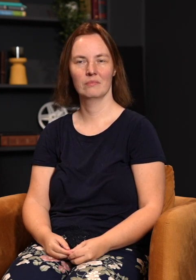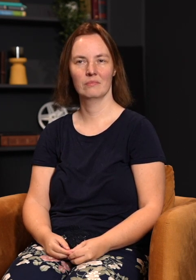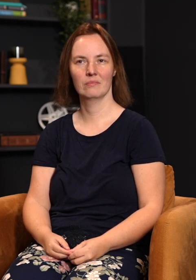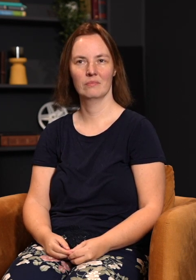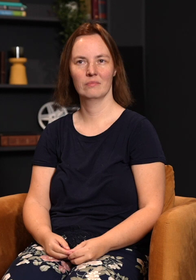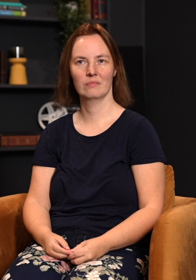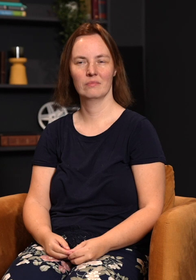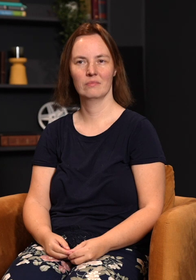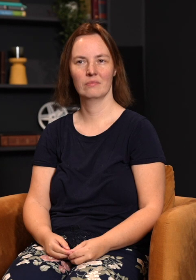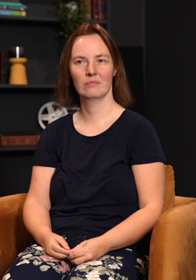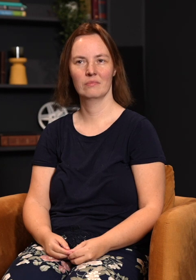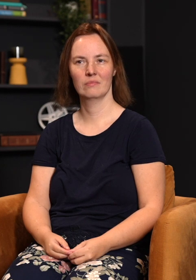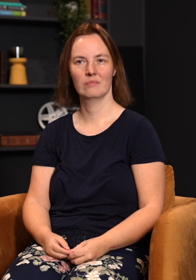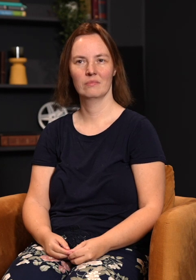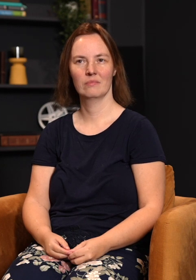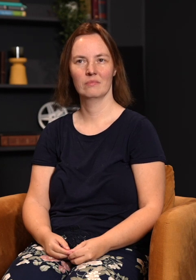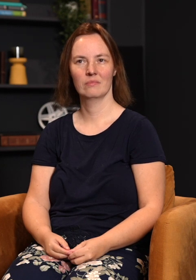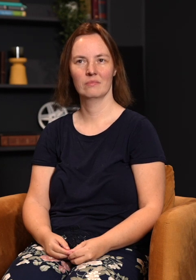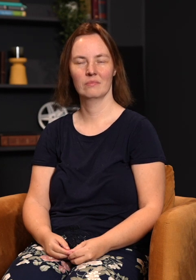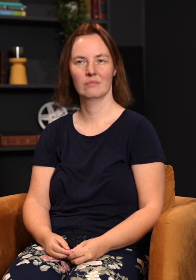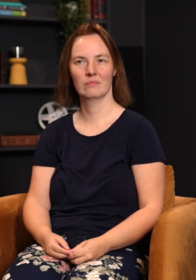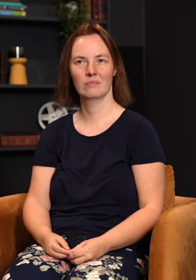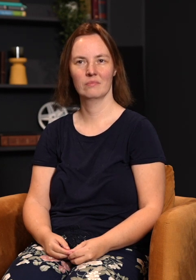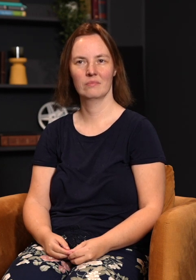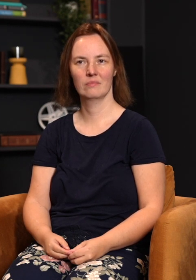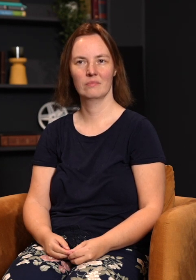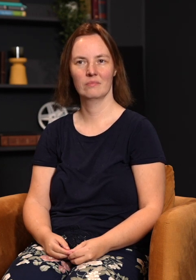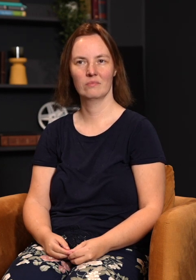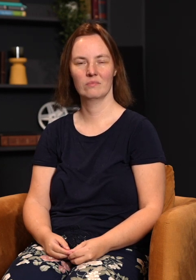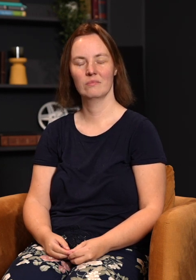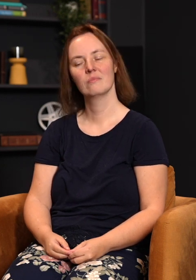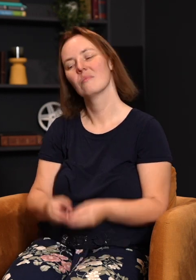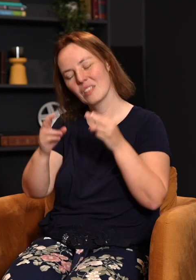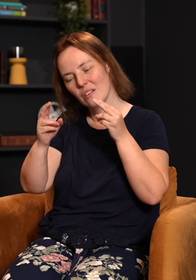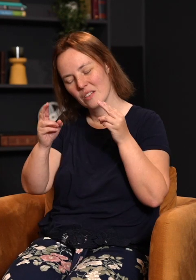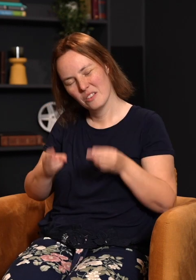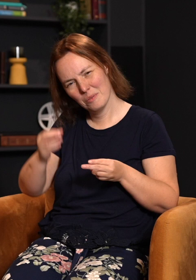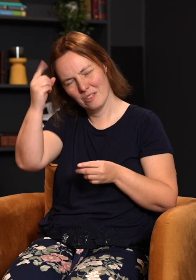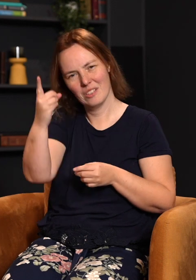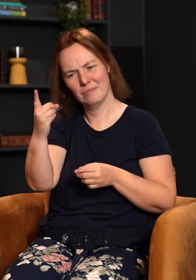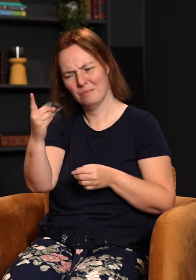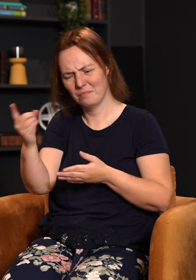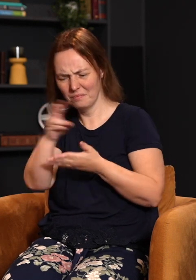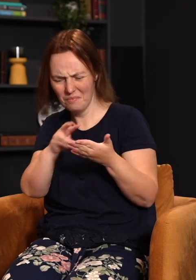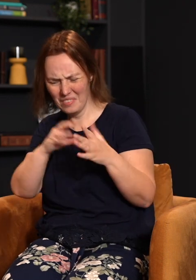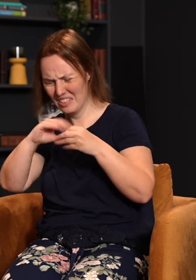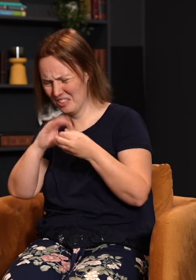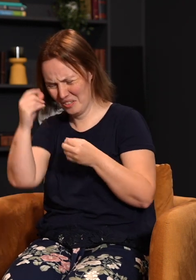of good and evil. If you eat its fruit, you are sure to die. Now, in our human understanding, sometimes we can read that story